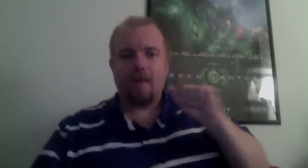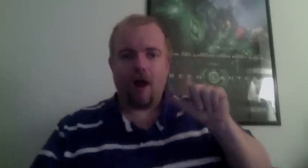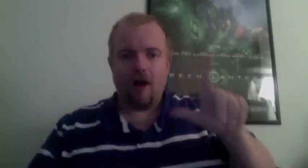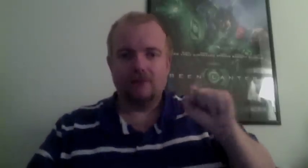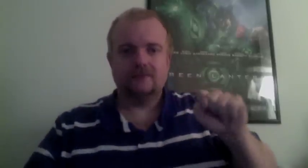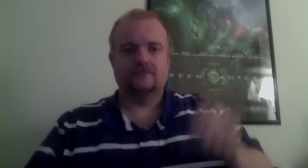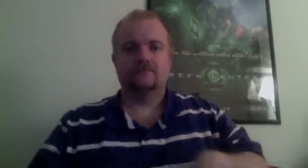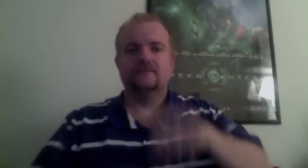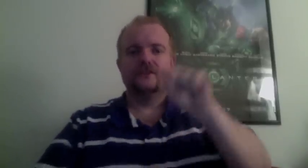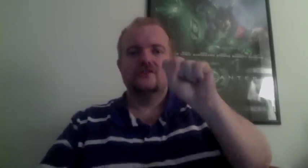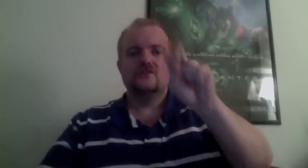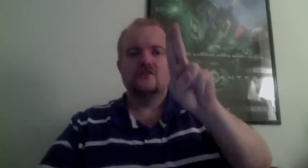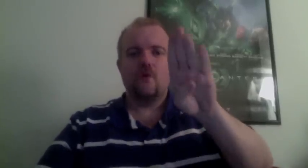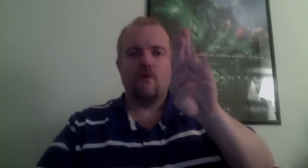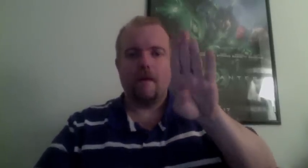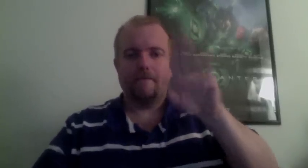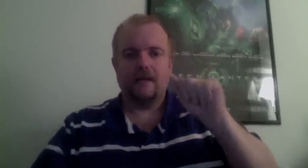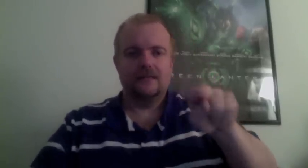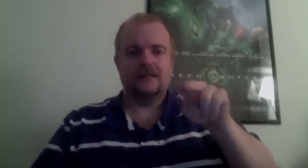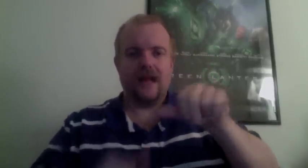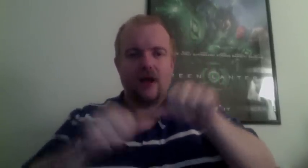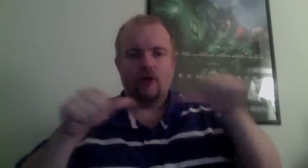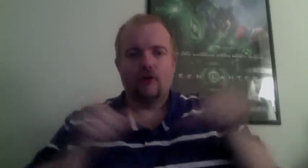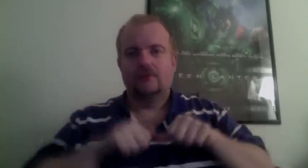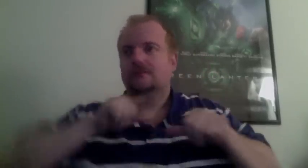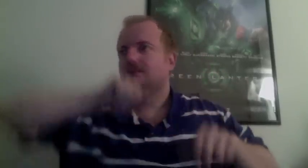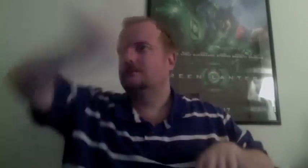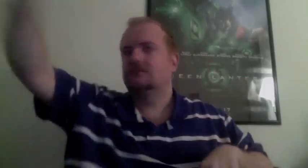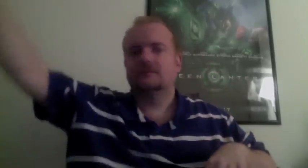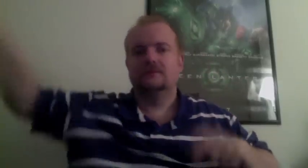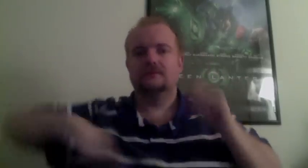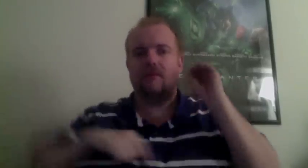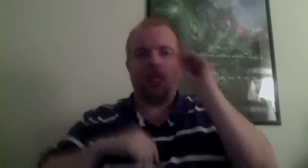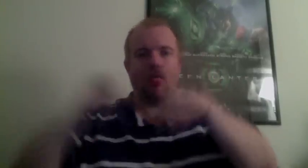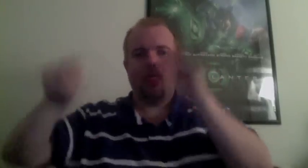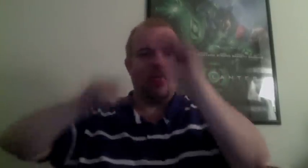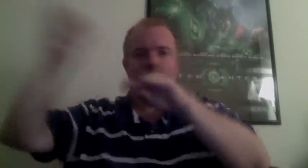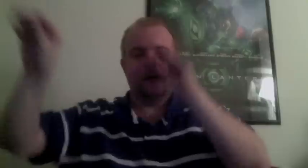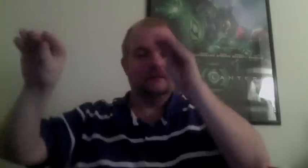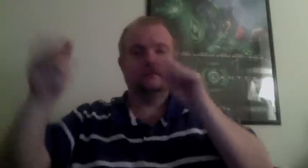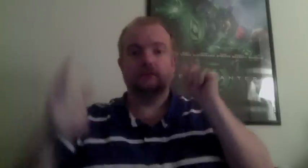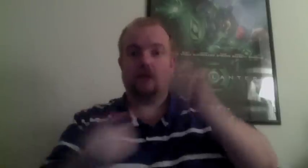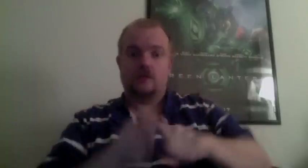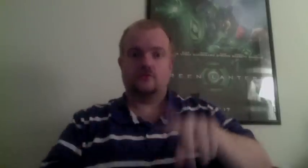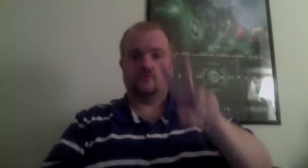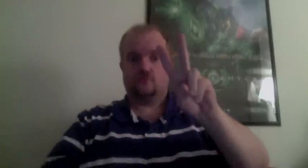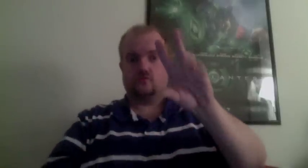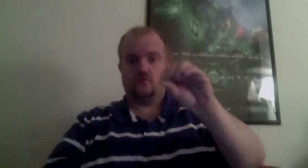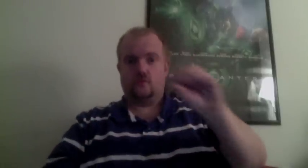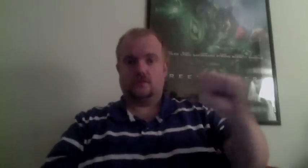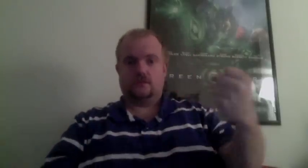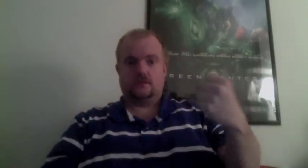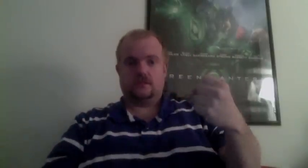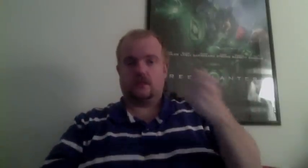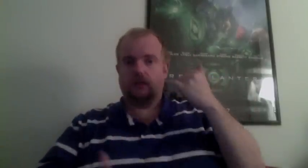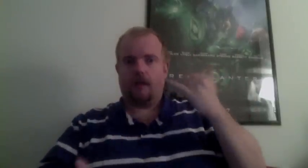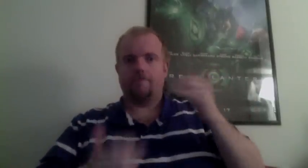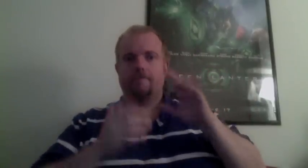revamped the way the navy does business. You know, the days of having 90 airplanes on an aircraft carrier, we don't have 90 airplanes on an aircraft carrier